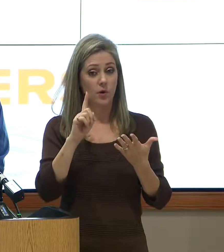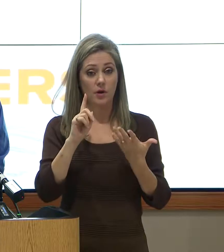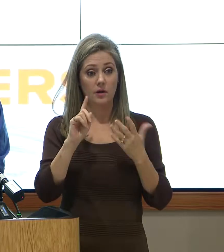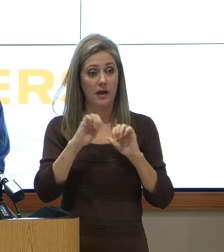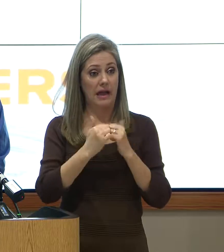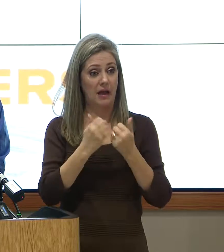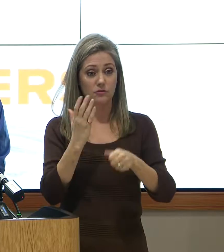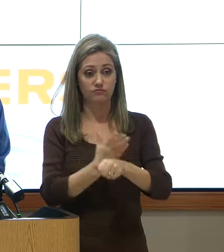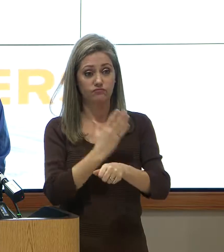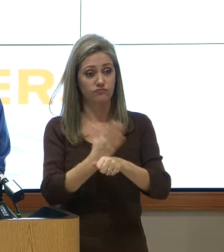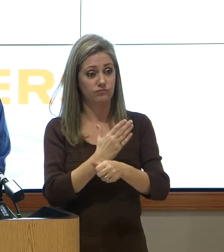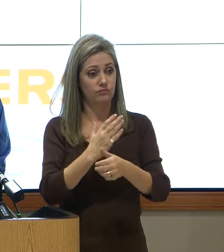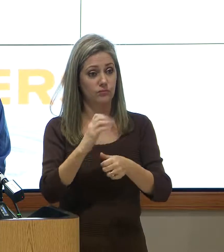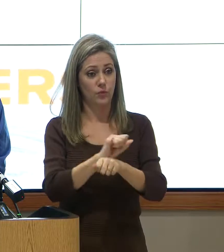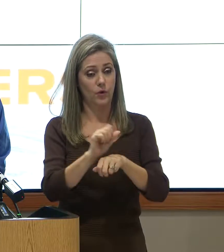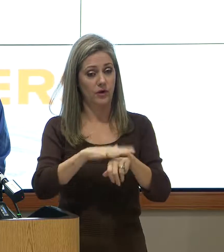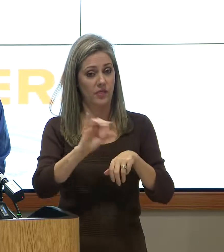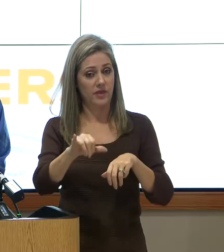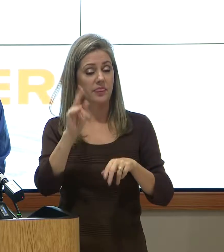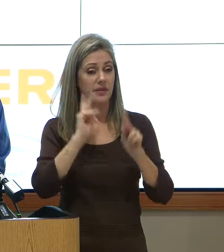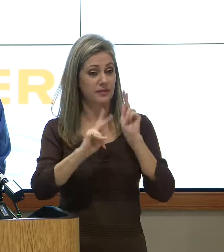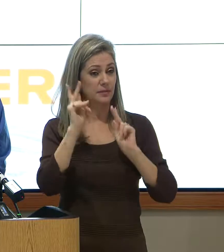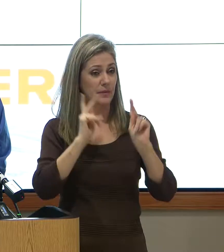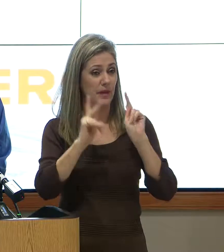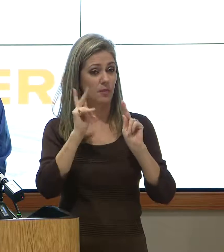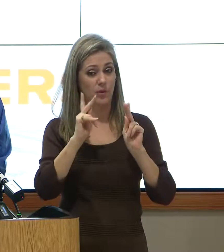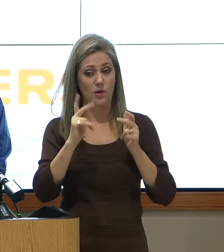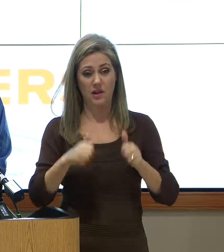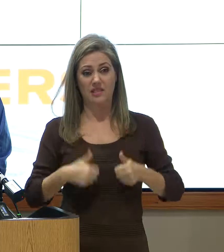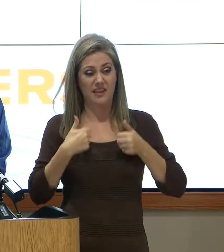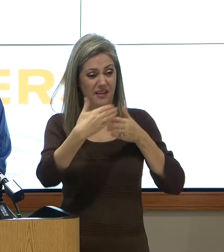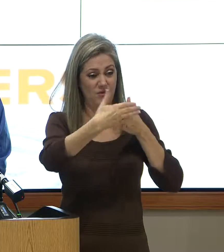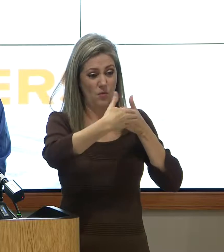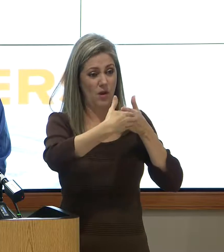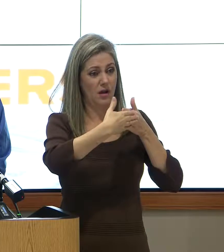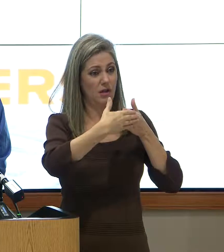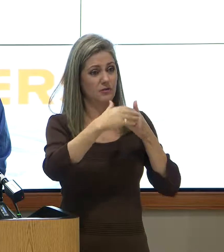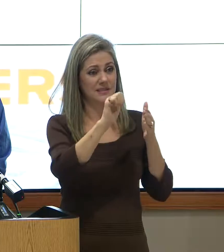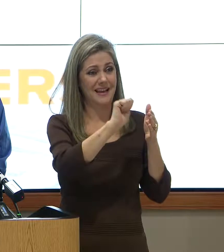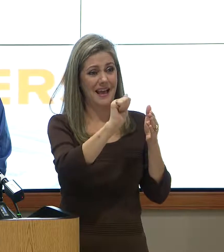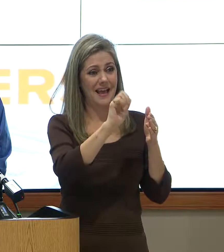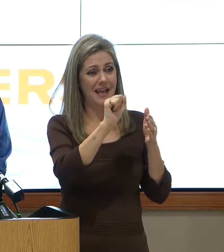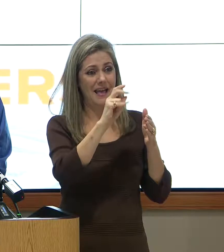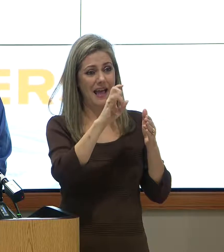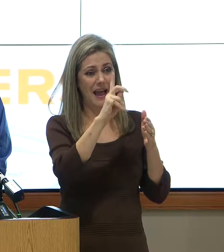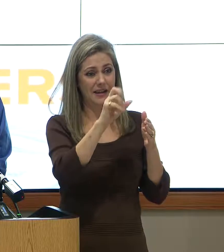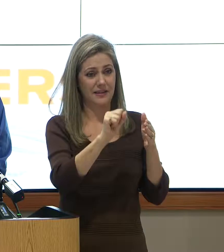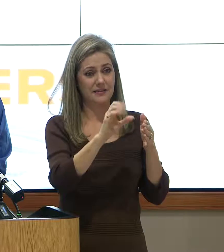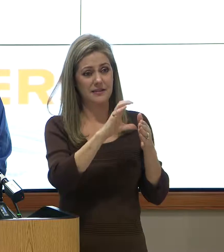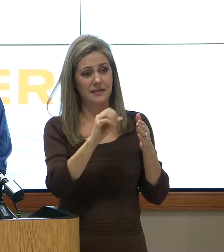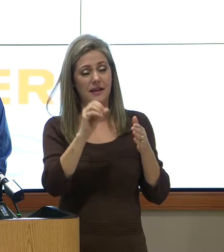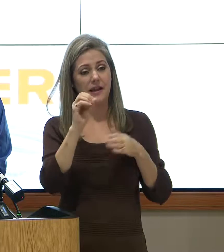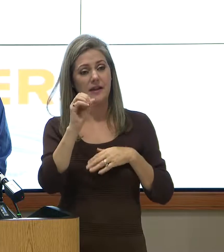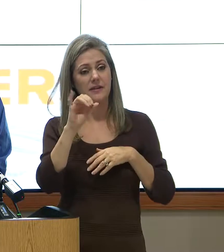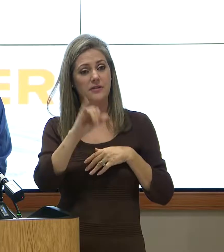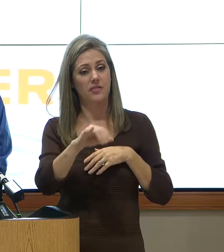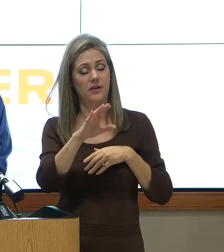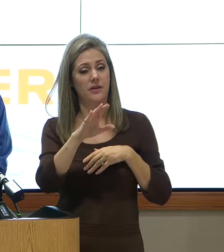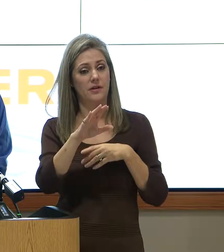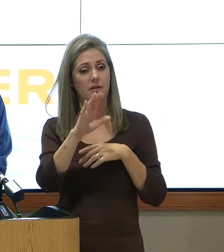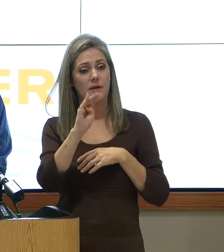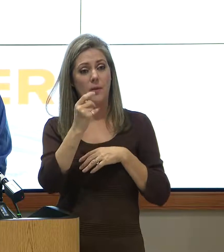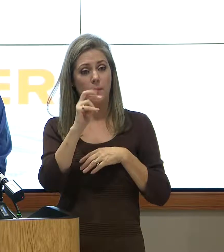concerned, those residents live up against the Addicts and Barker Reservoirs, which are owned and operated and maintained by the Corps of Engineers.